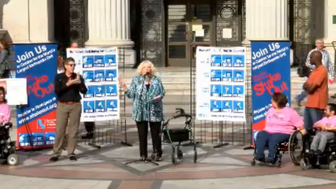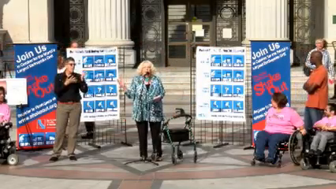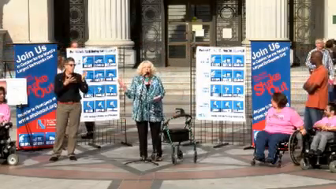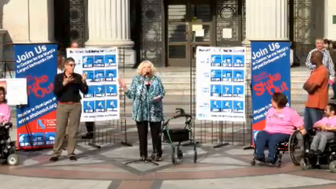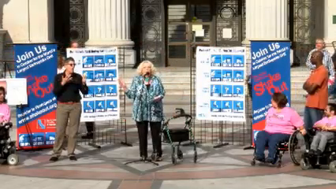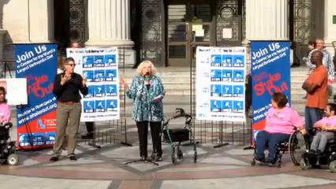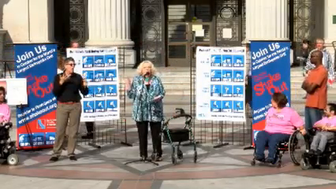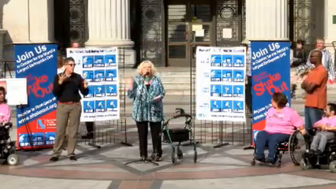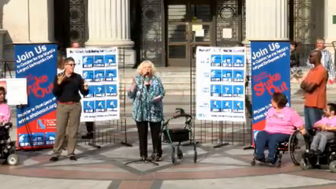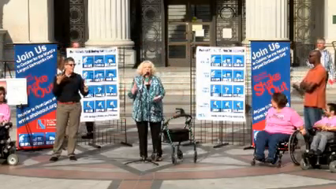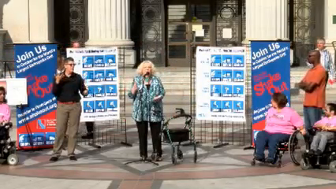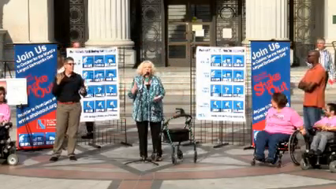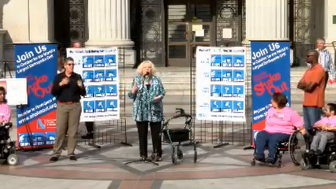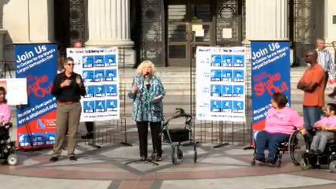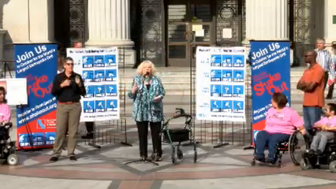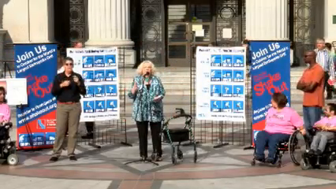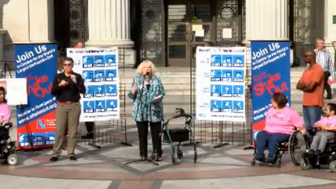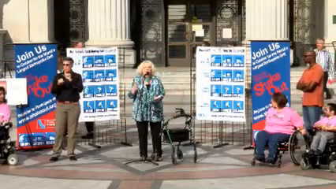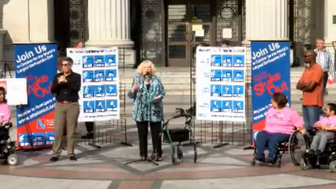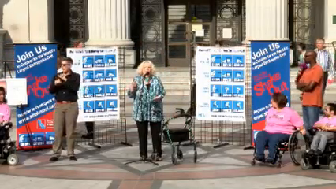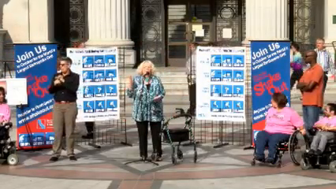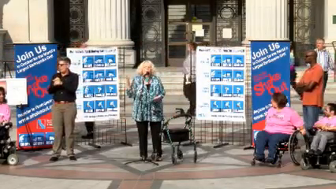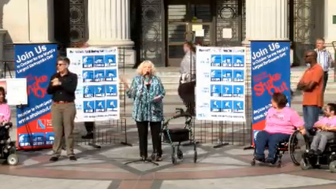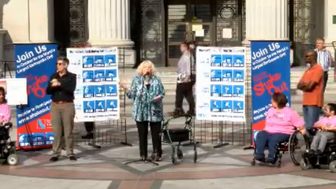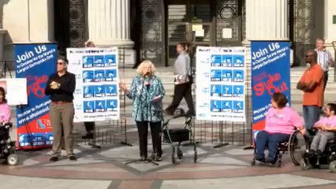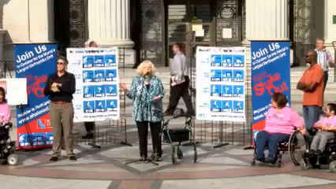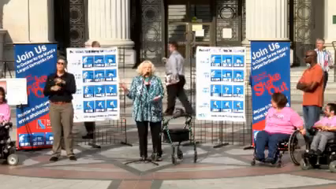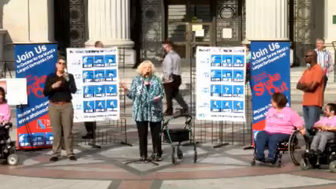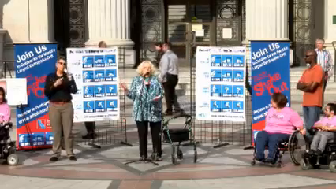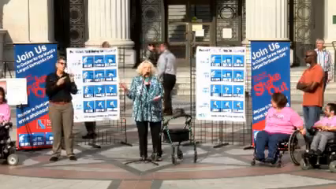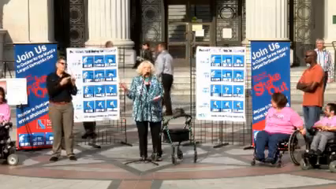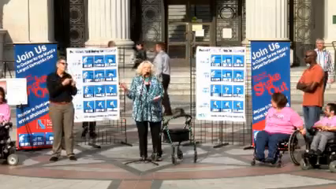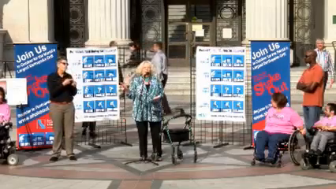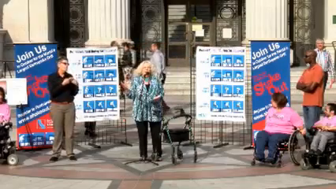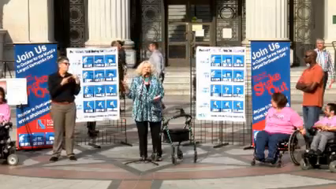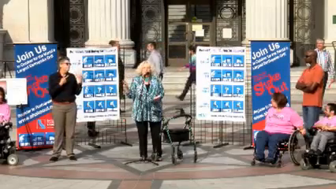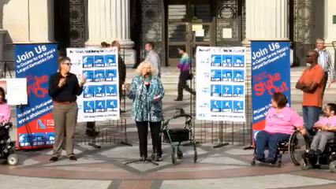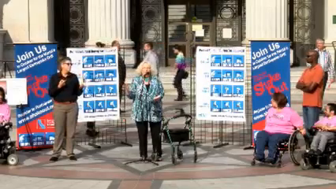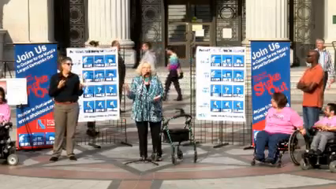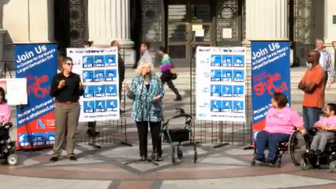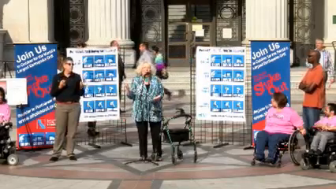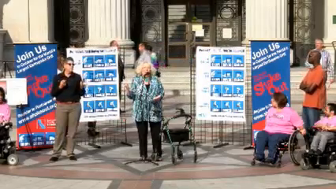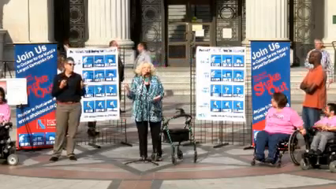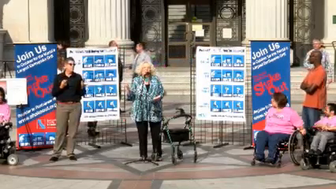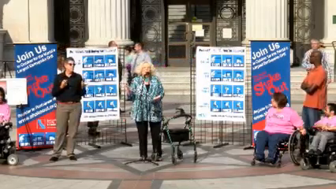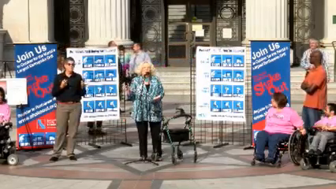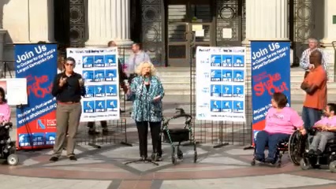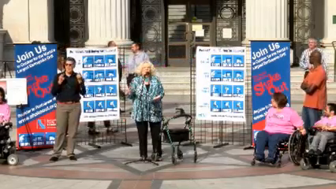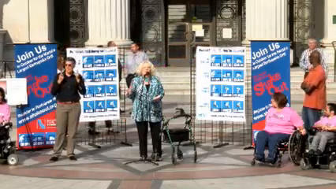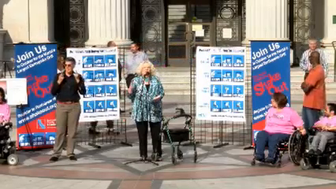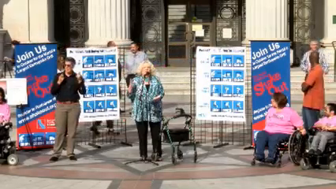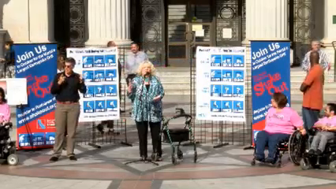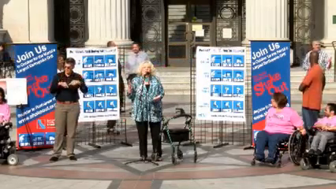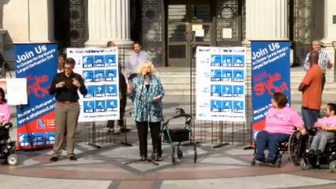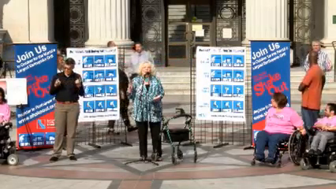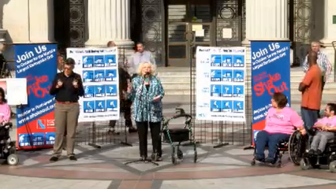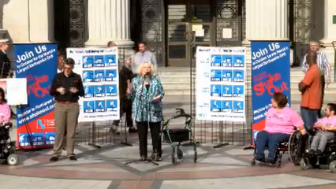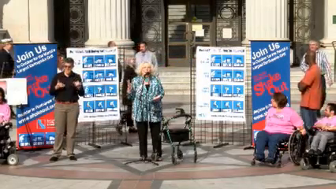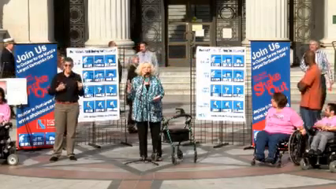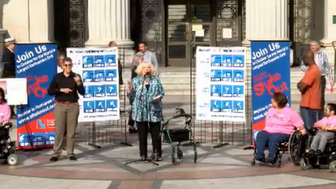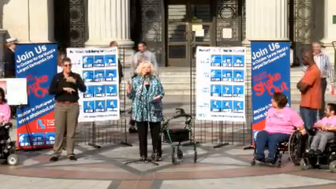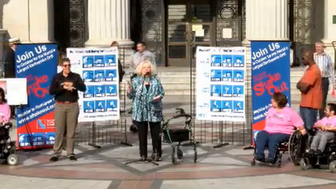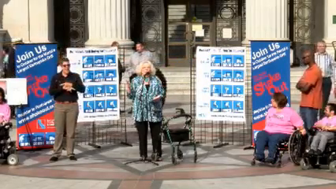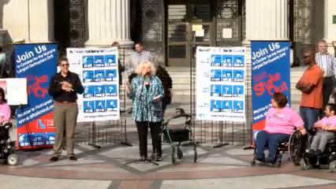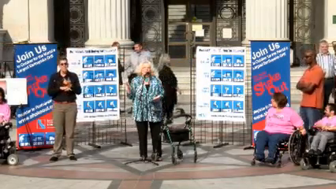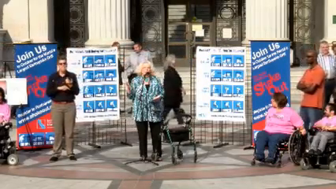down the line, from employment to events like this, with city and